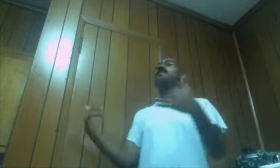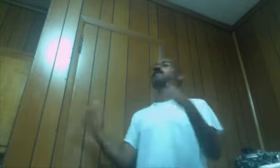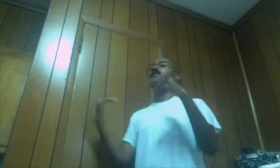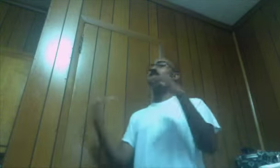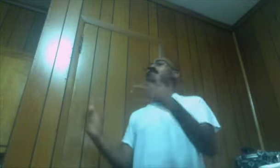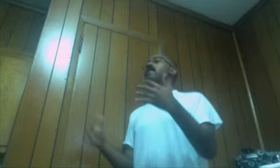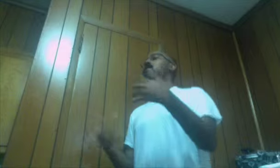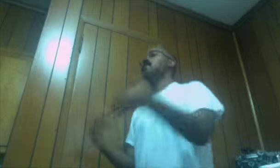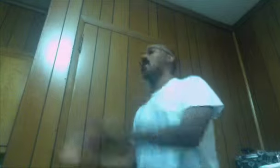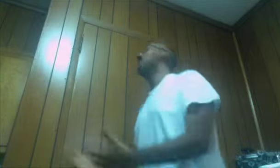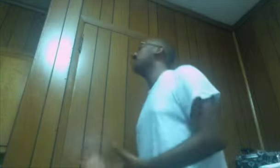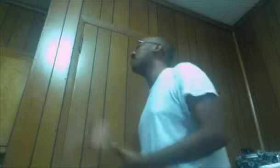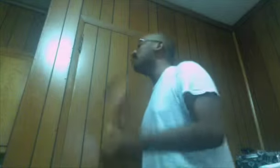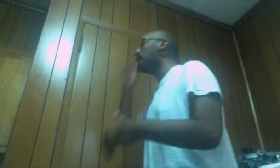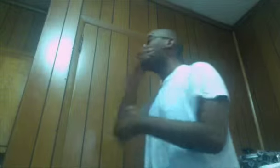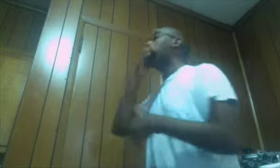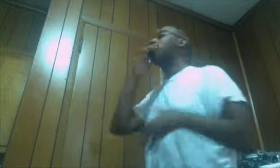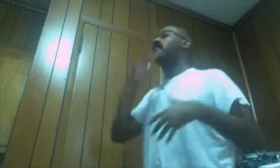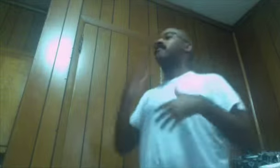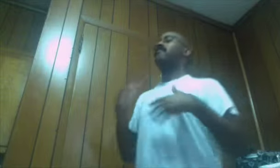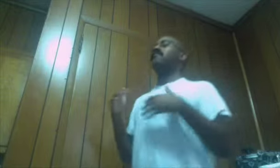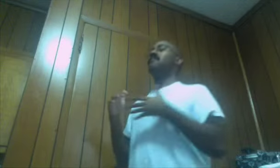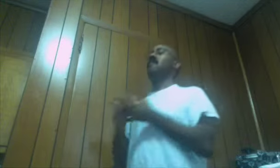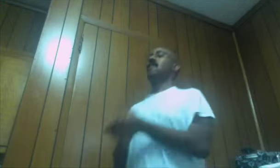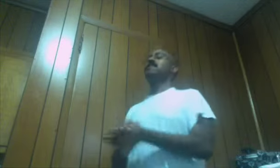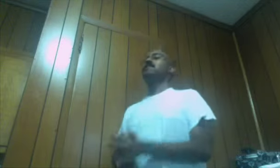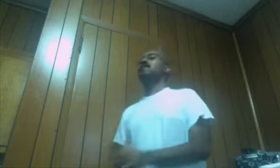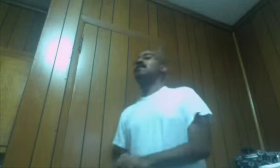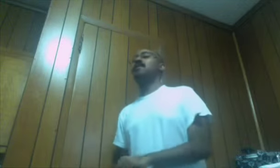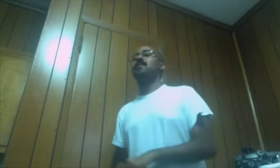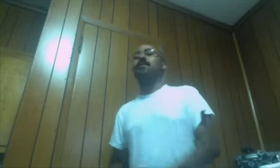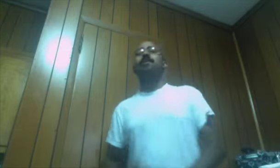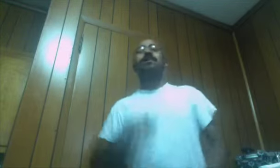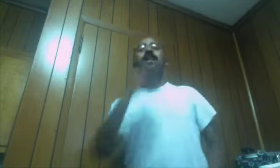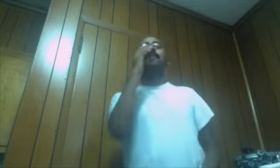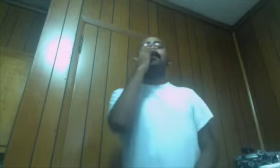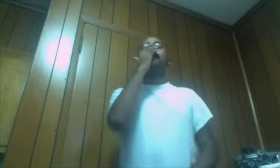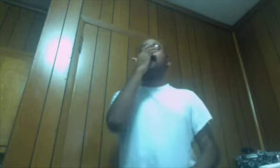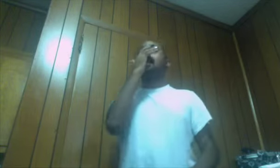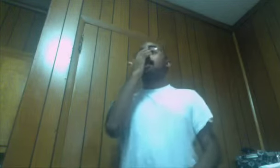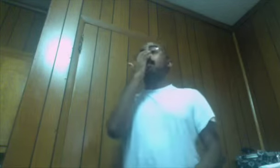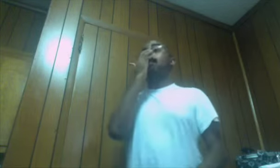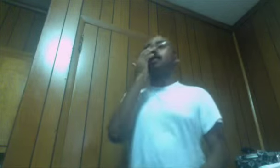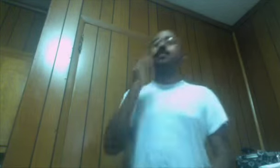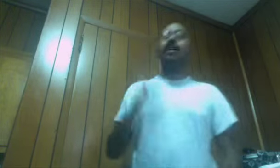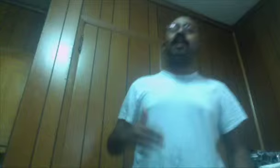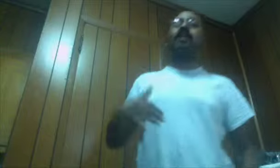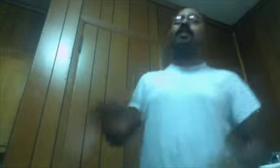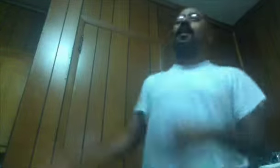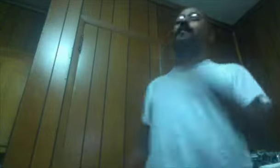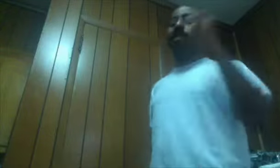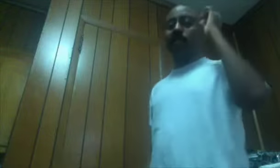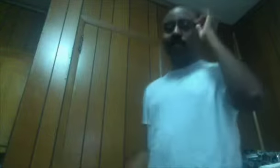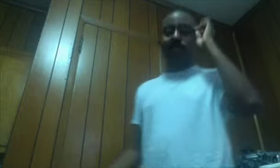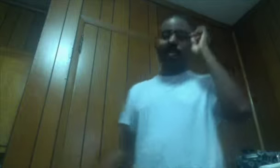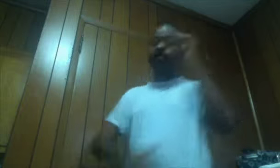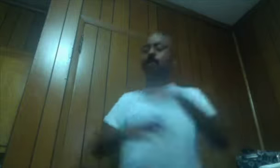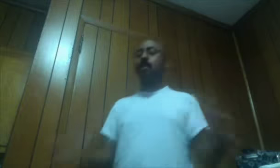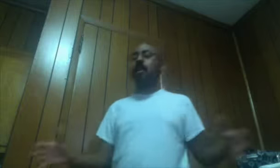Opening chapters I've seen In a long time Now It's not a comedy It's really not